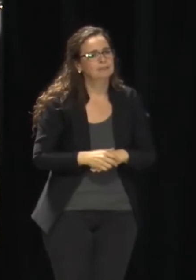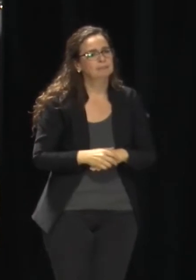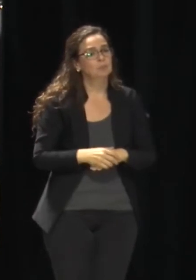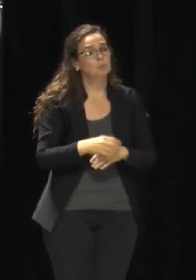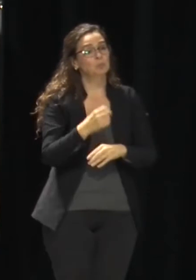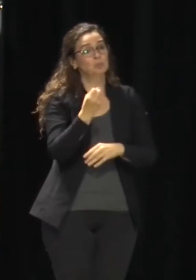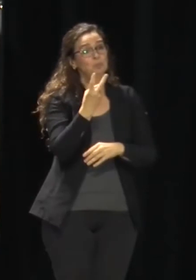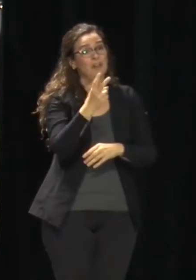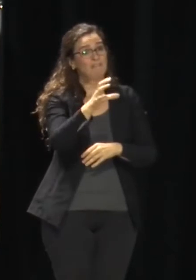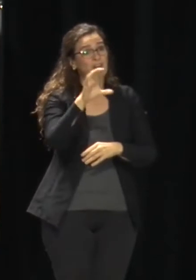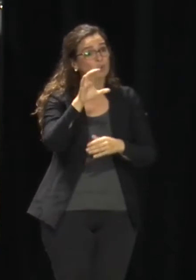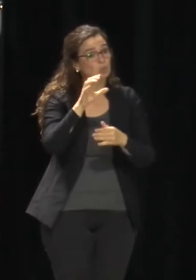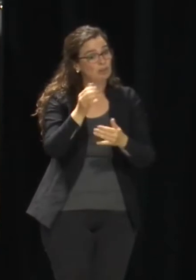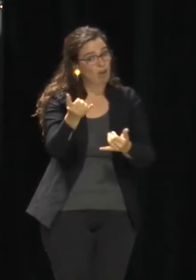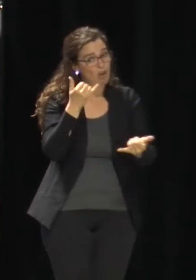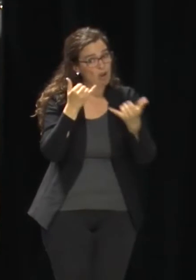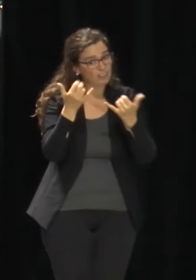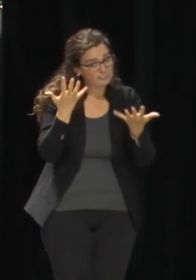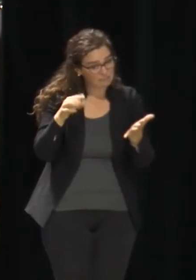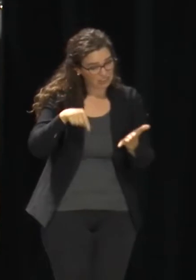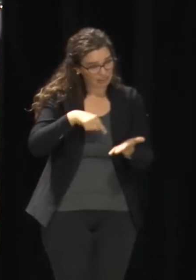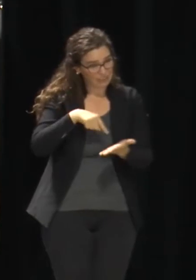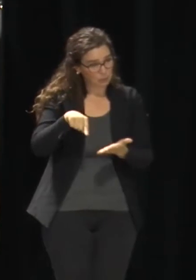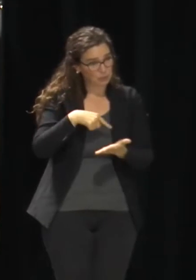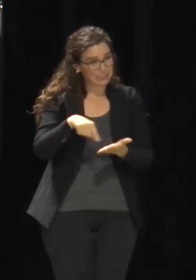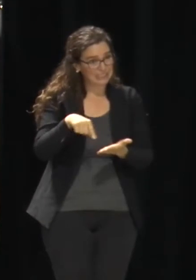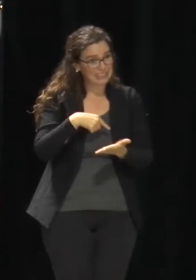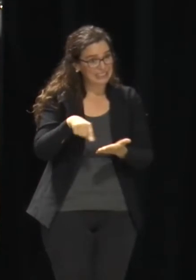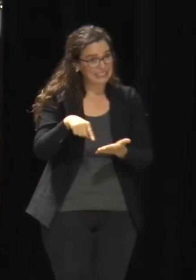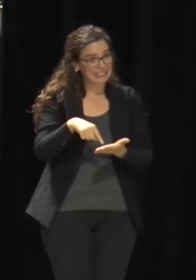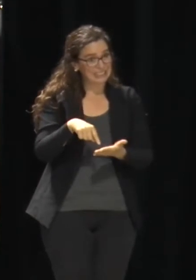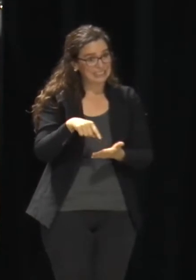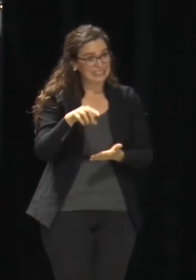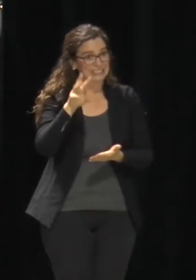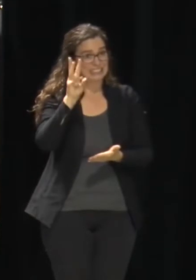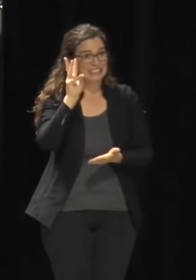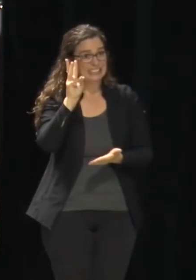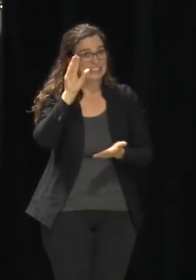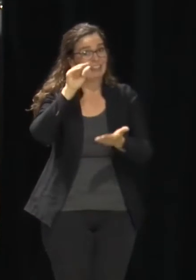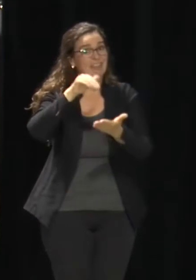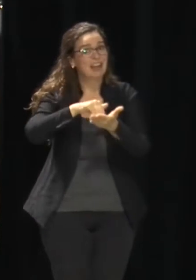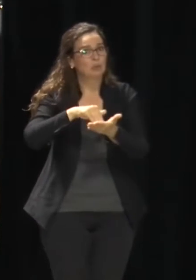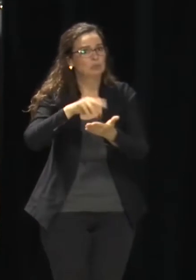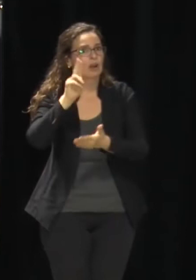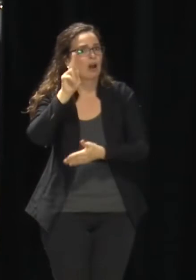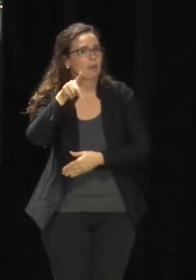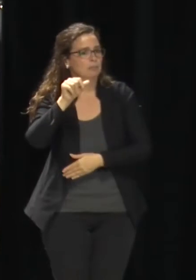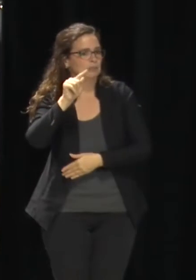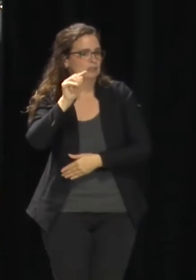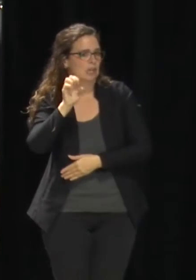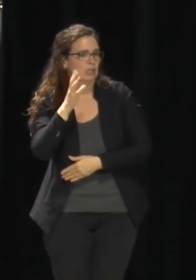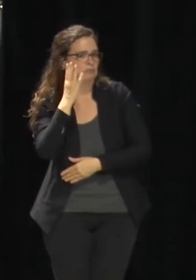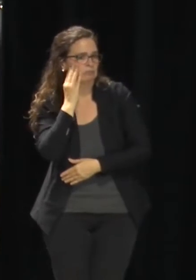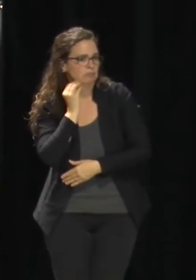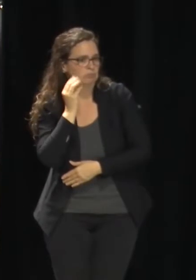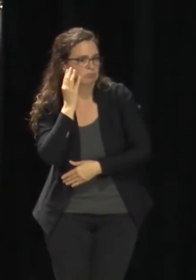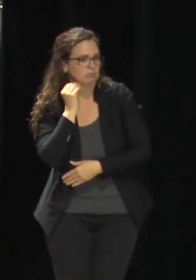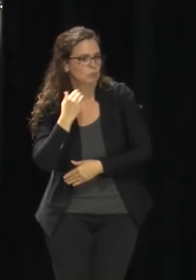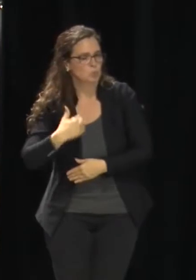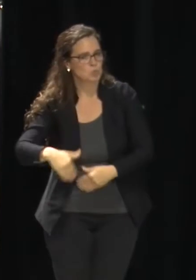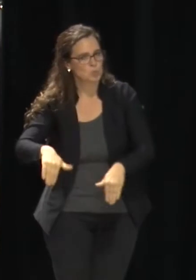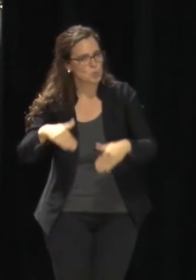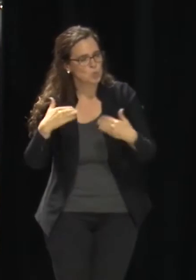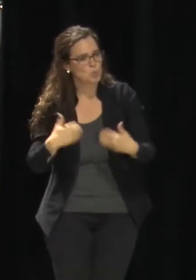got 6,000 there. So we just need to, with Upstate, get through this. We didn't anticipate